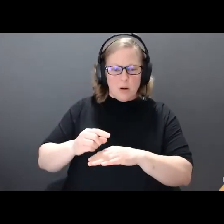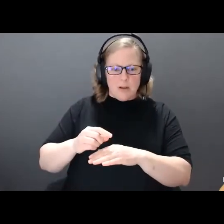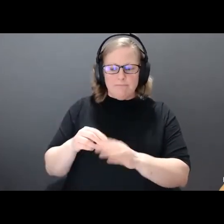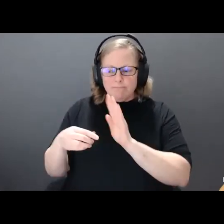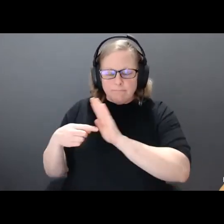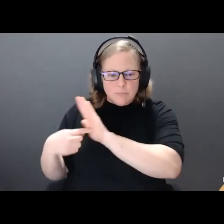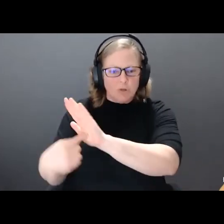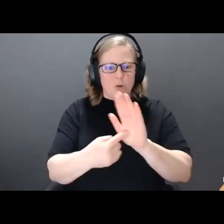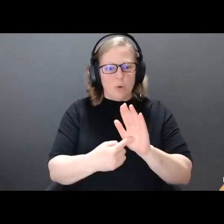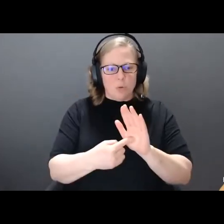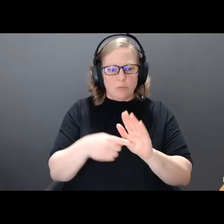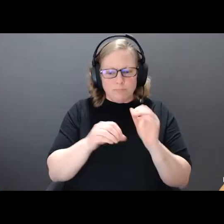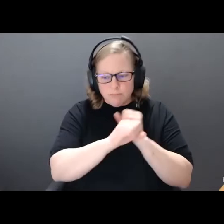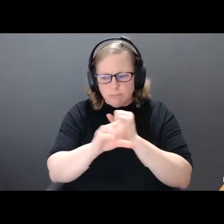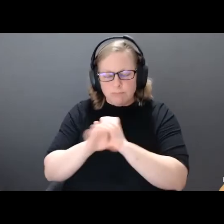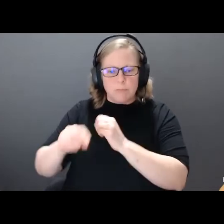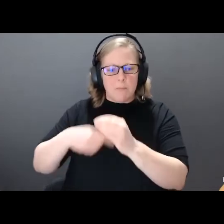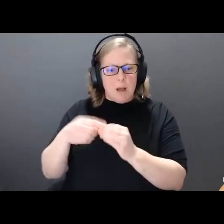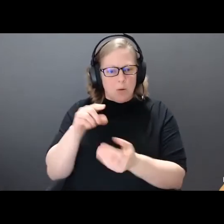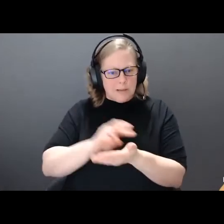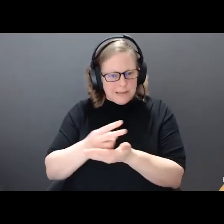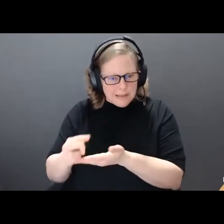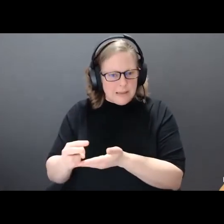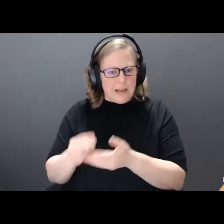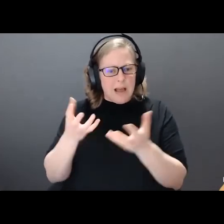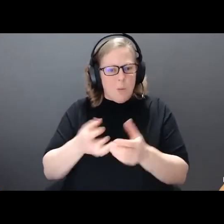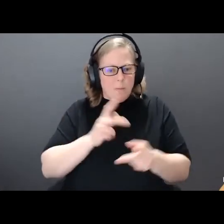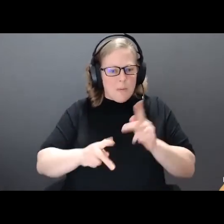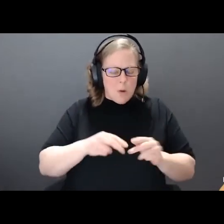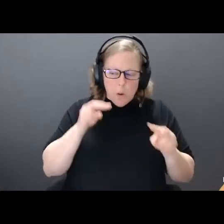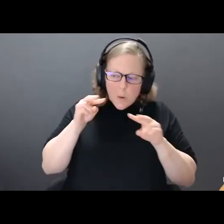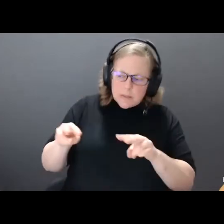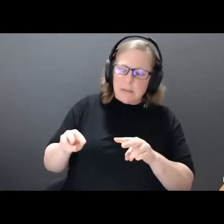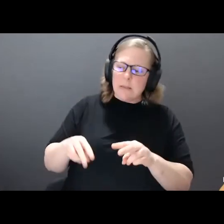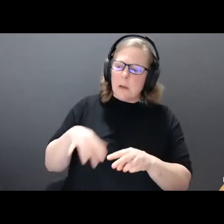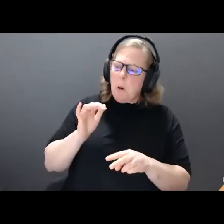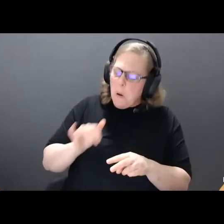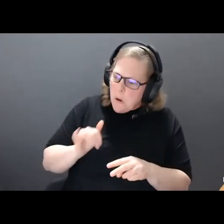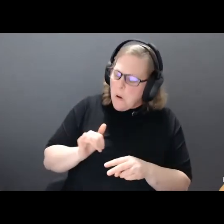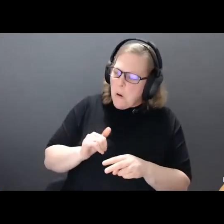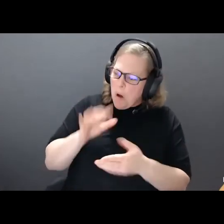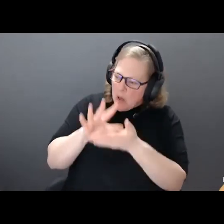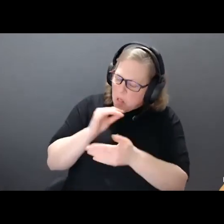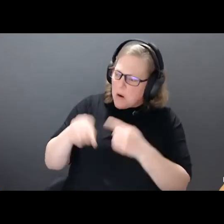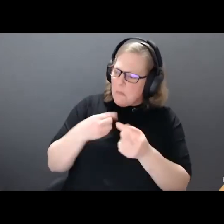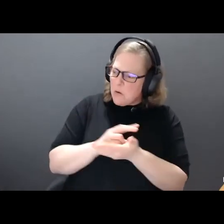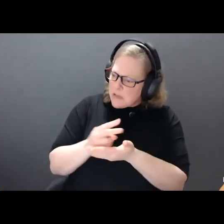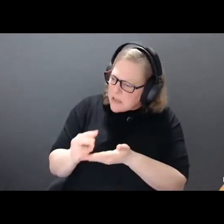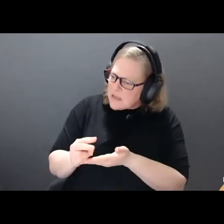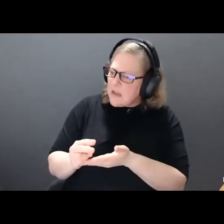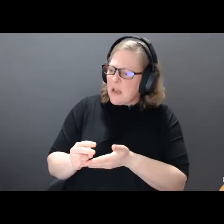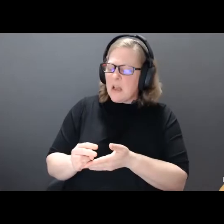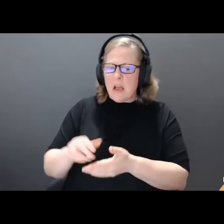go to hear real life stories about other kids like them. I wanted to create a platform where kids could learn about dyslexia without the stress of having to read long